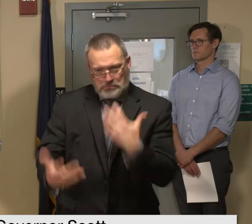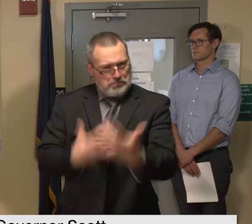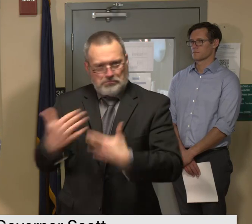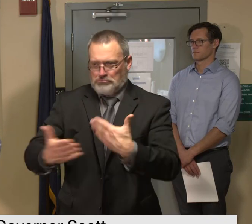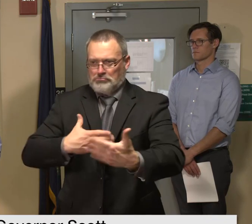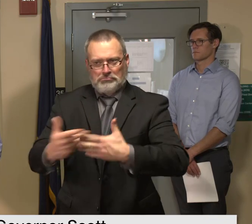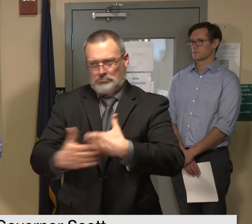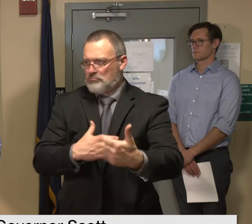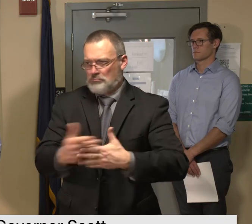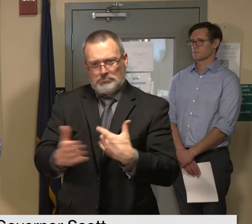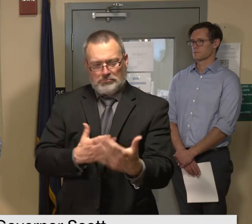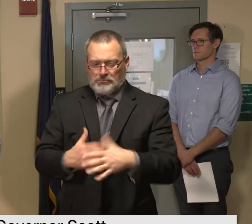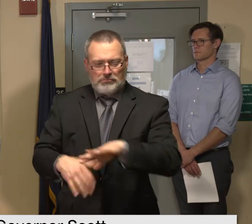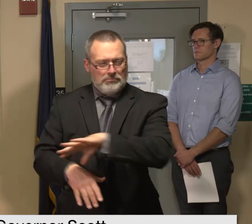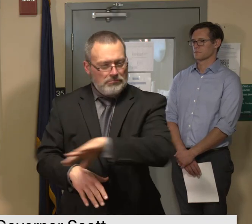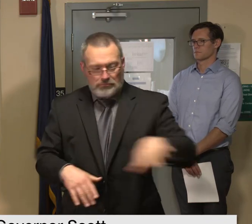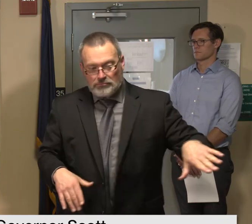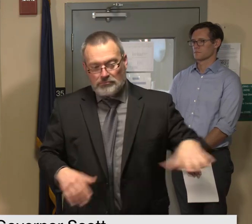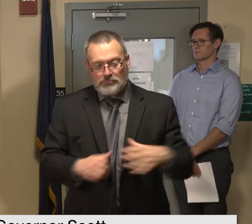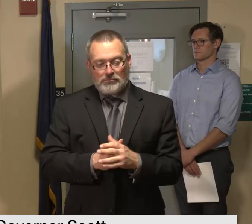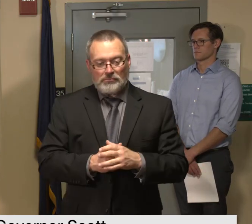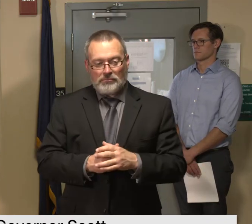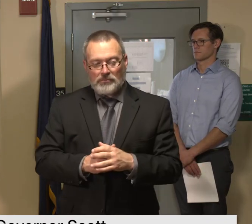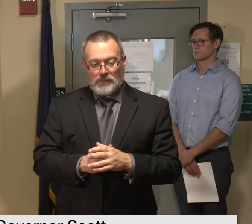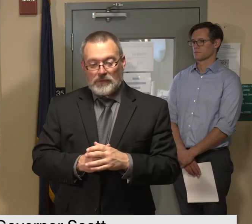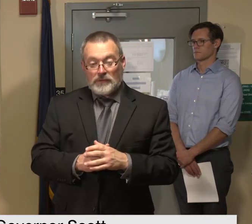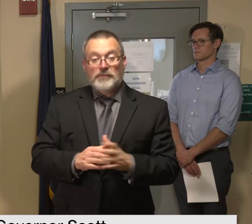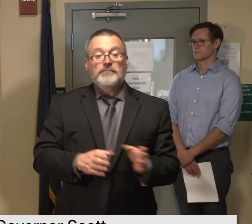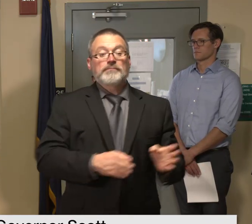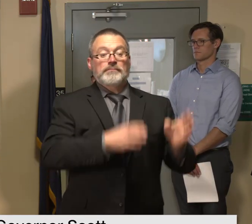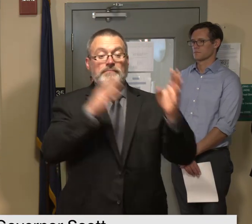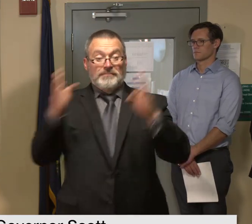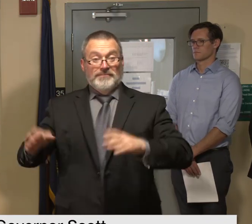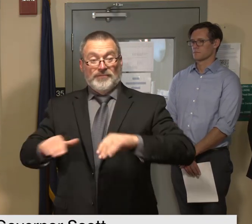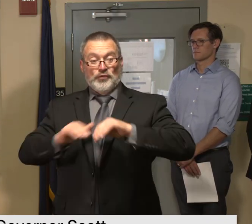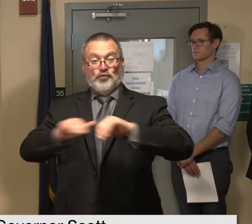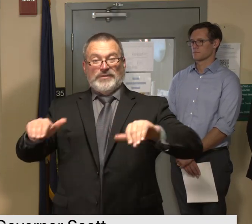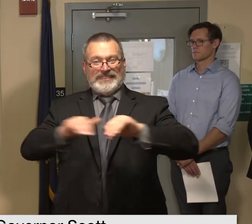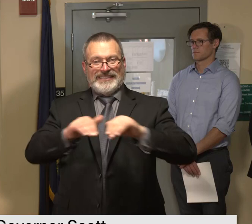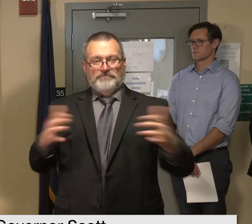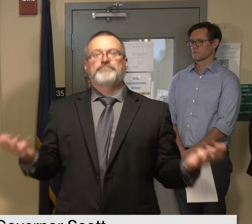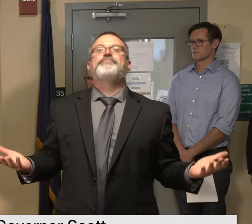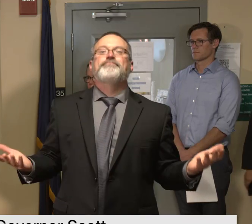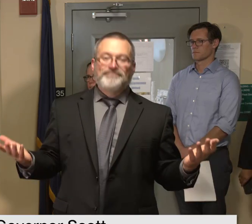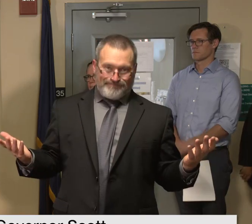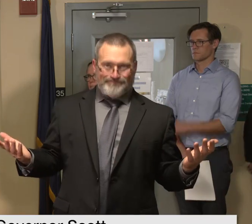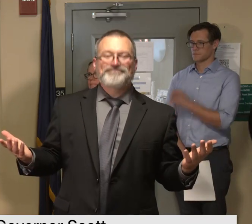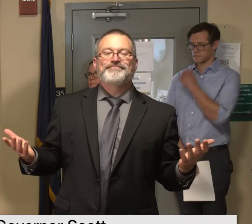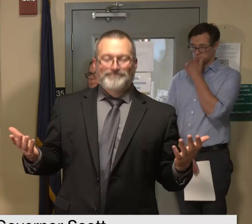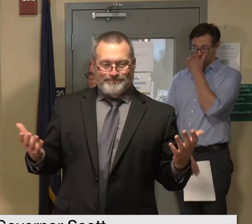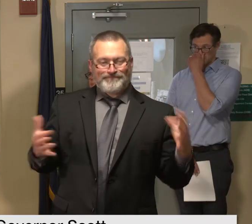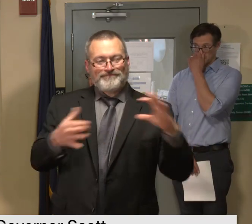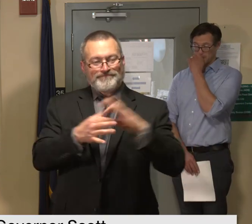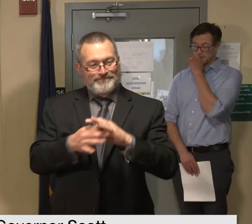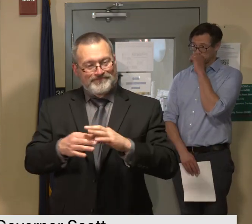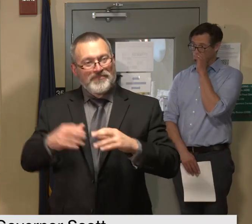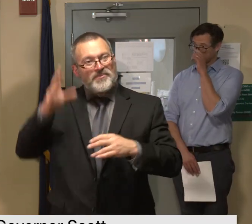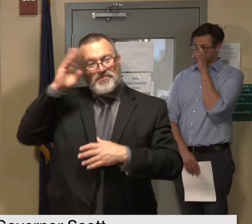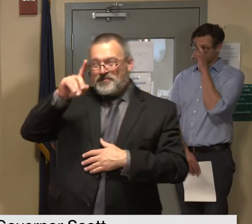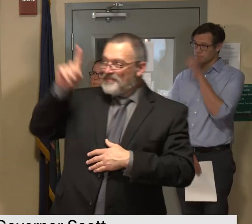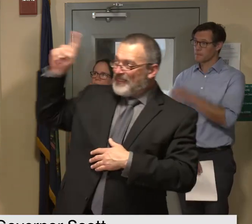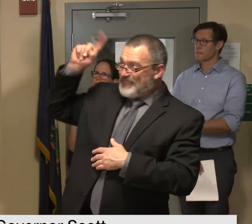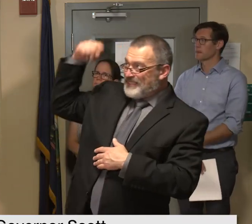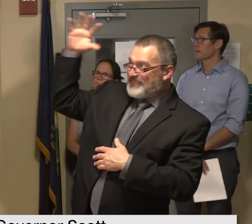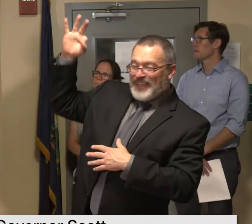it's swim and water safety even once the skies have cleared people and